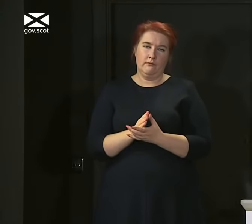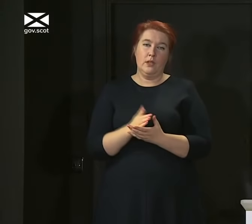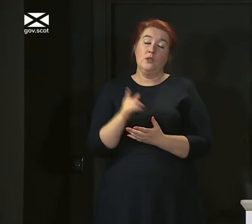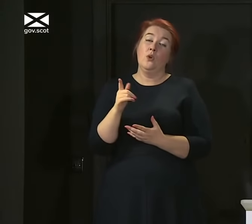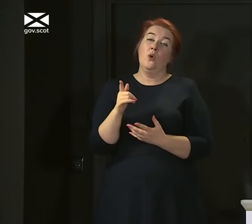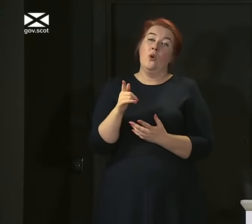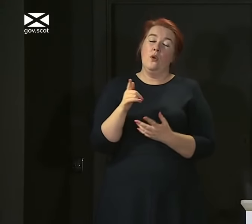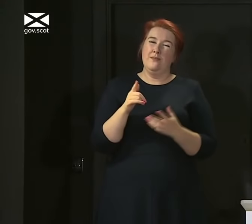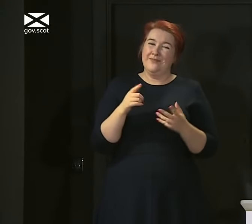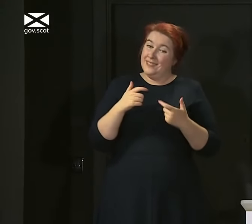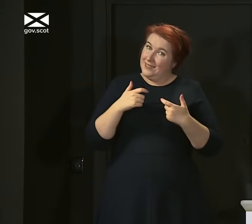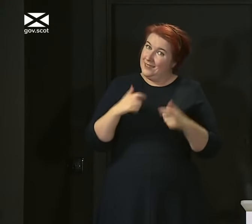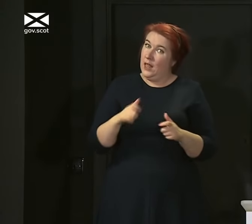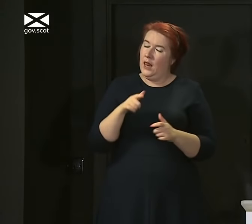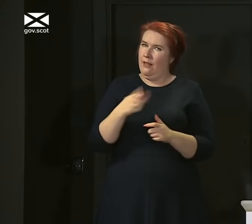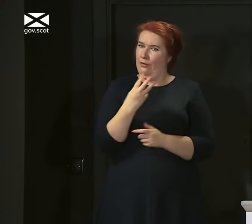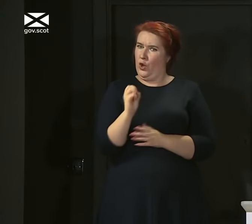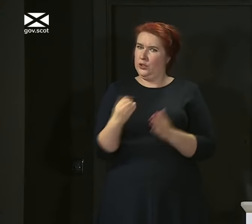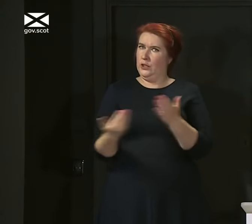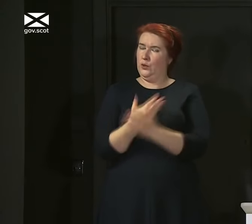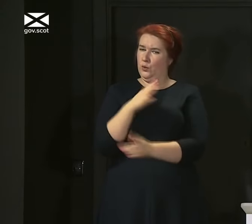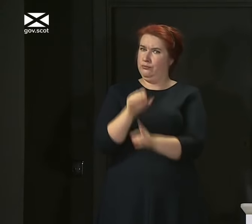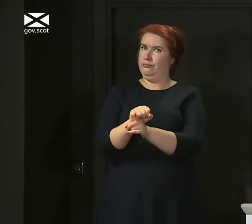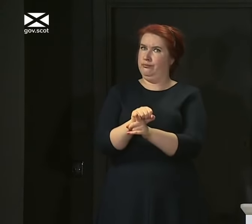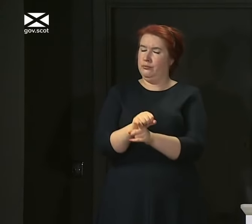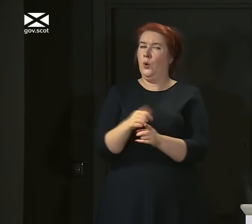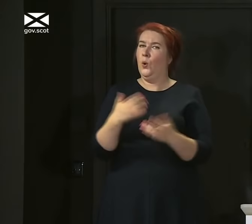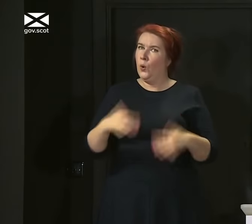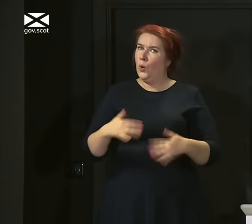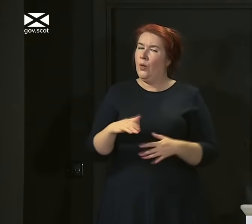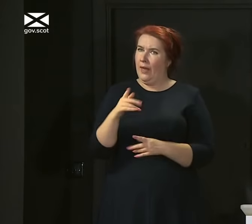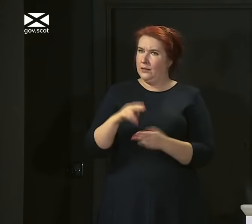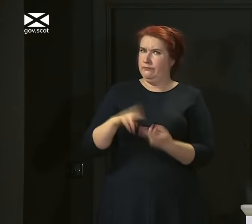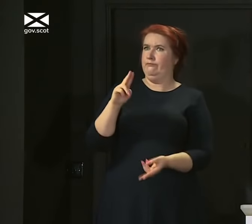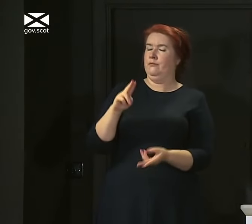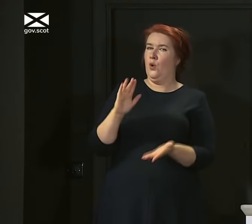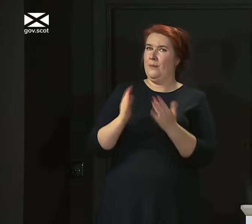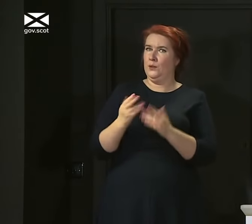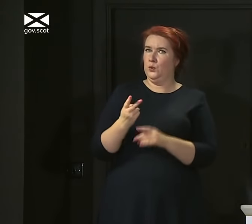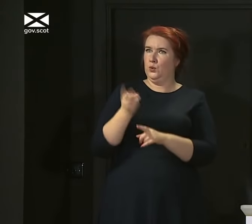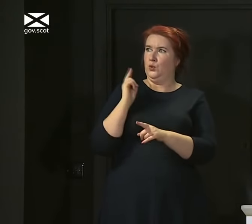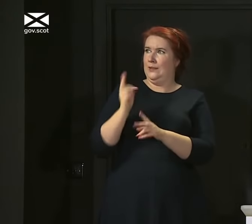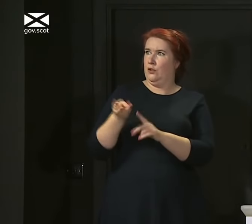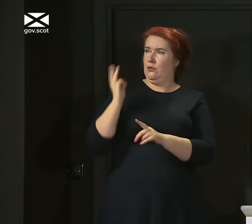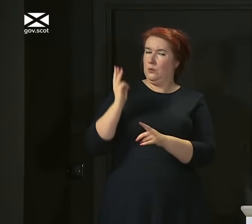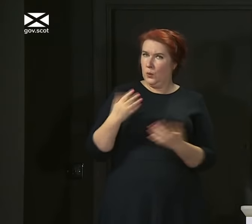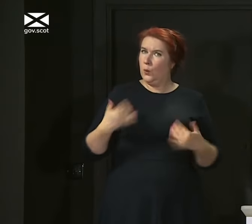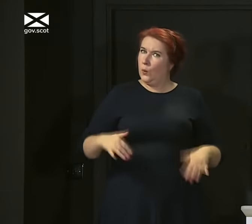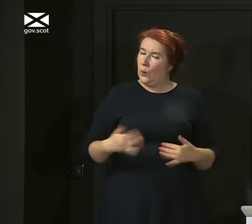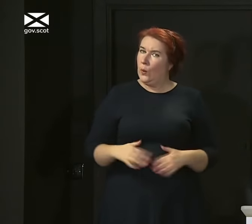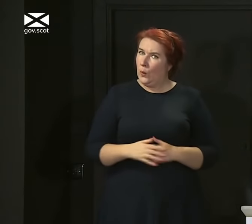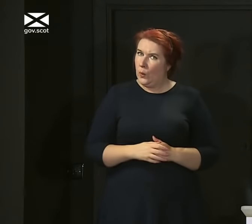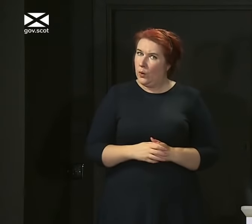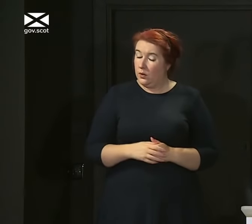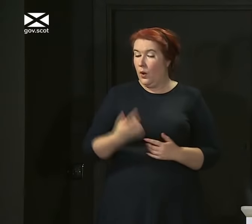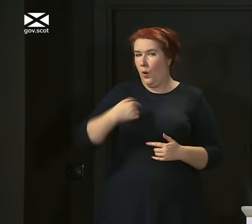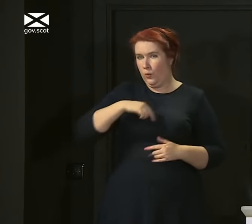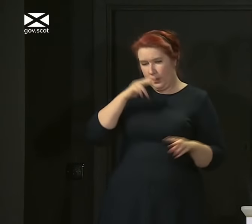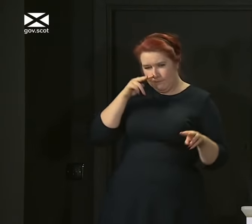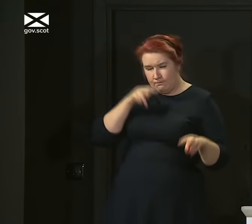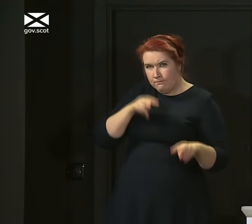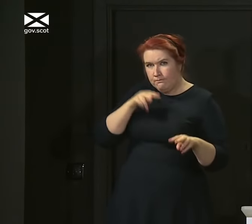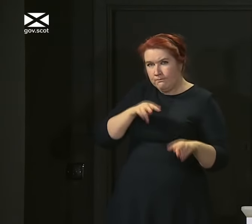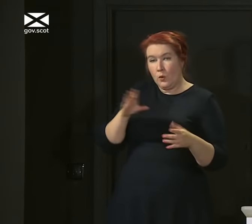we are nevertheless seeing more new cases now than we were seeing two or three weeks ago. We are, of course, closely monitoring